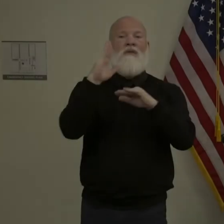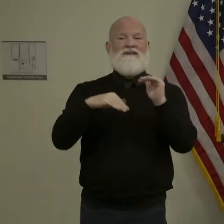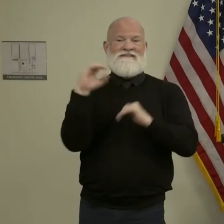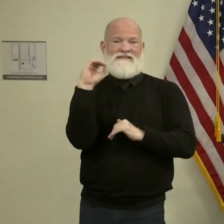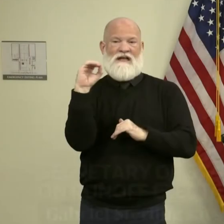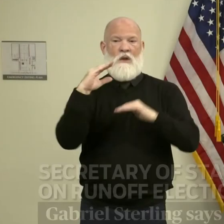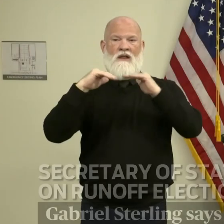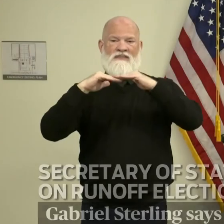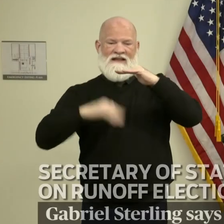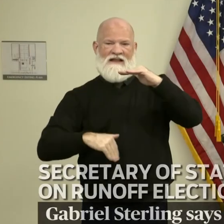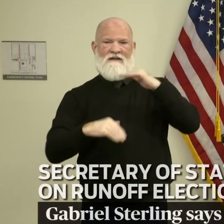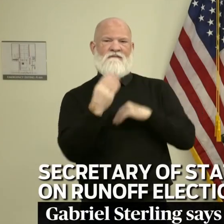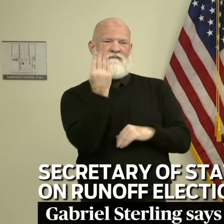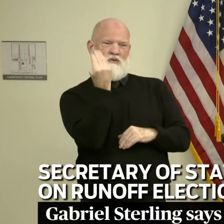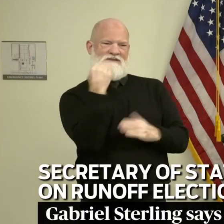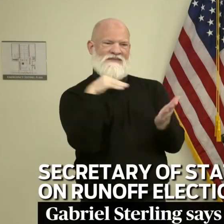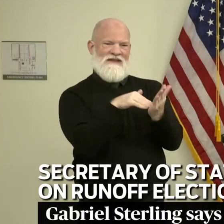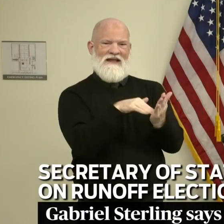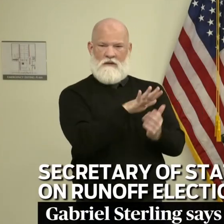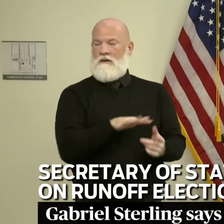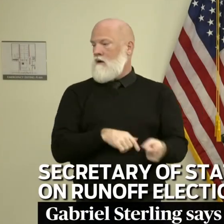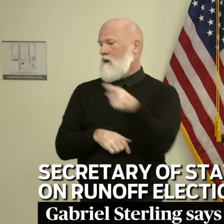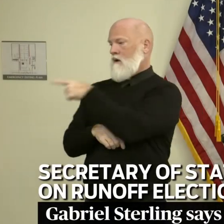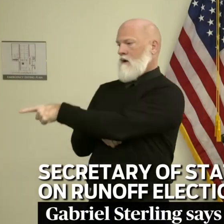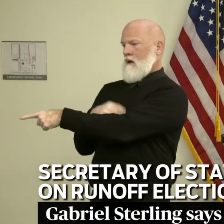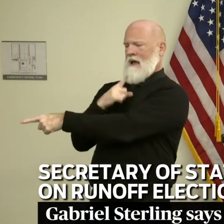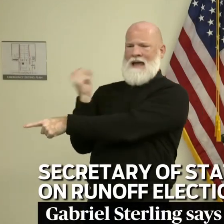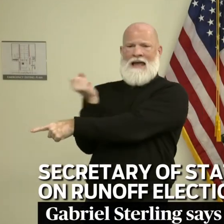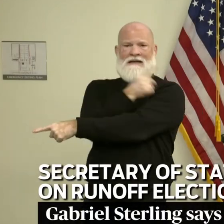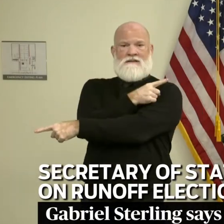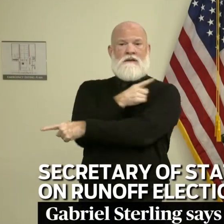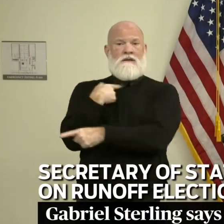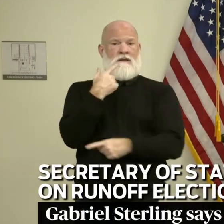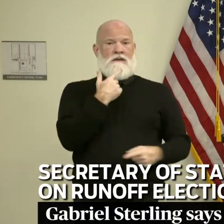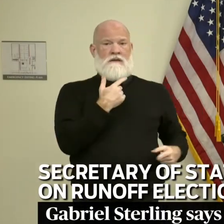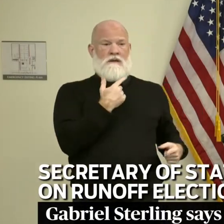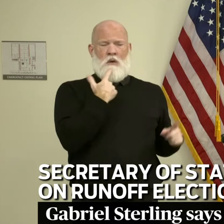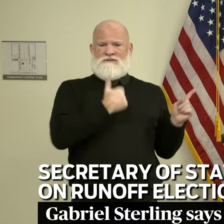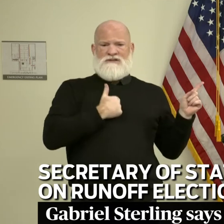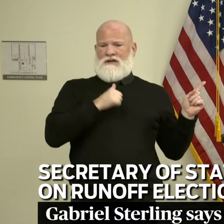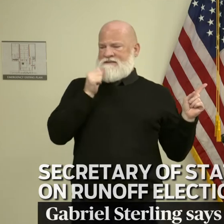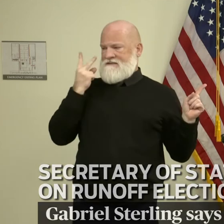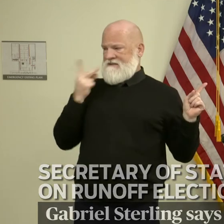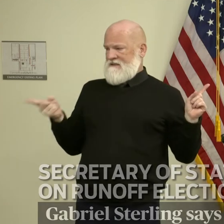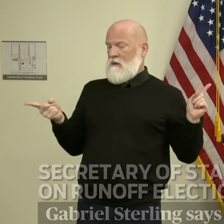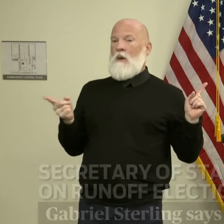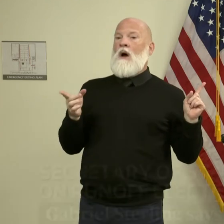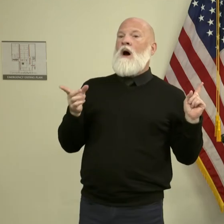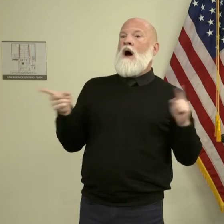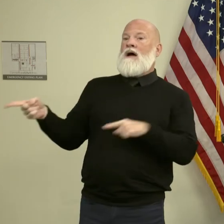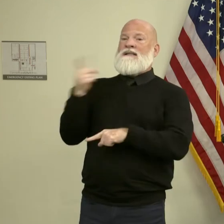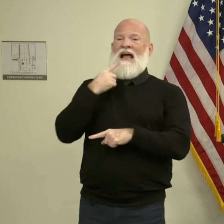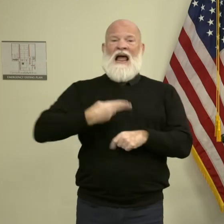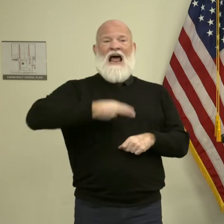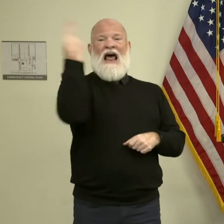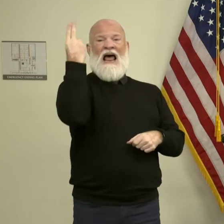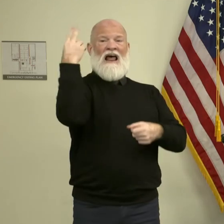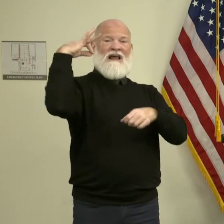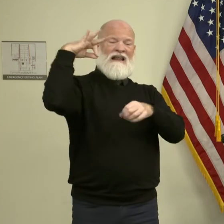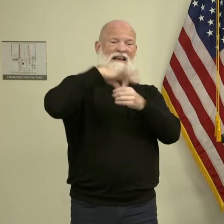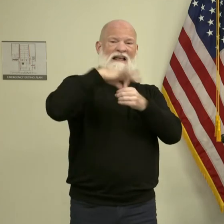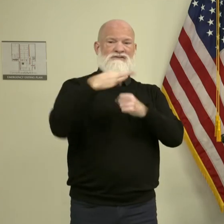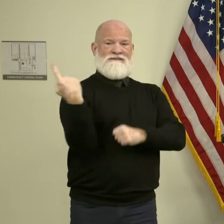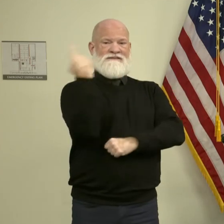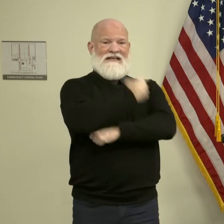How do you, you know, we have... hey, Mark. I didn't see you back there. Sorry. We had very high Election Day turnout yesterday, higher than the presidential election.